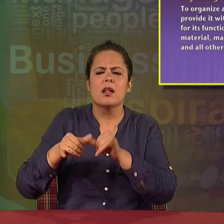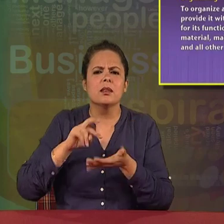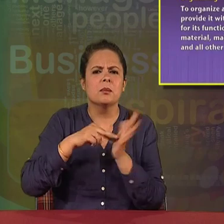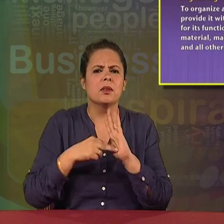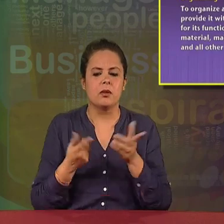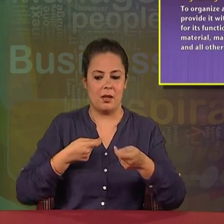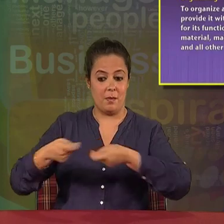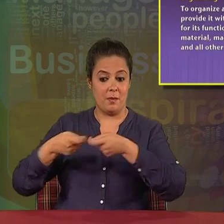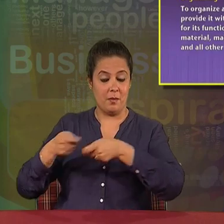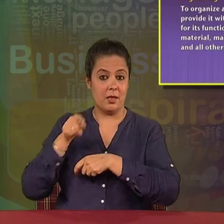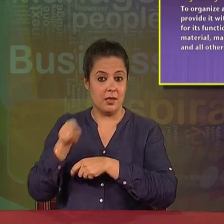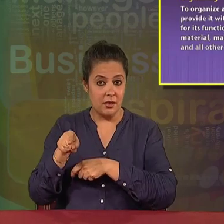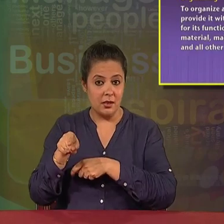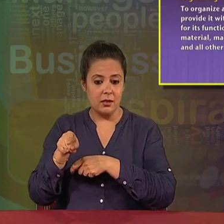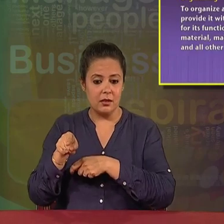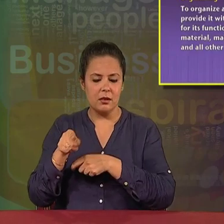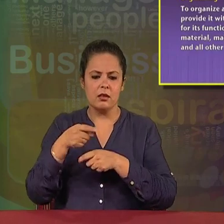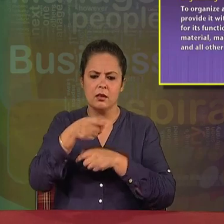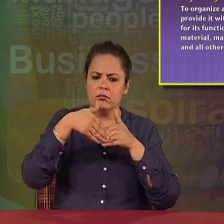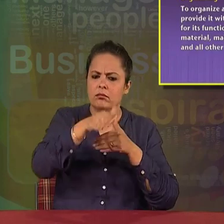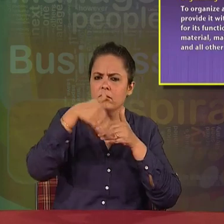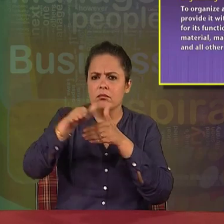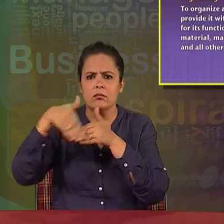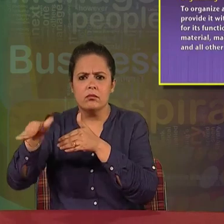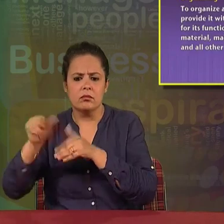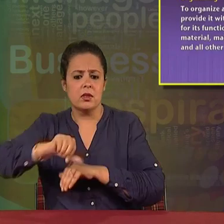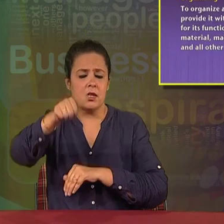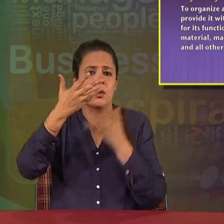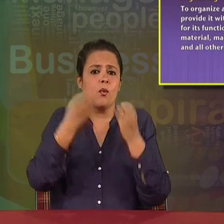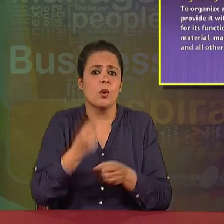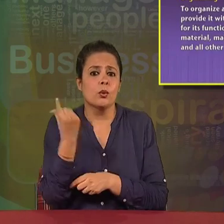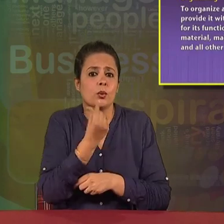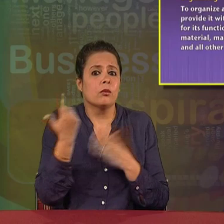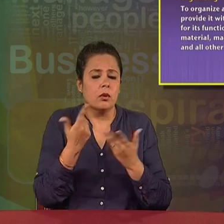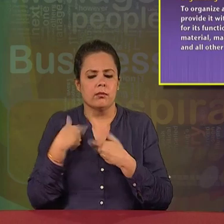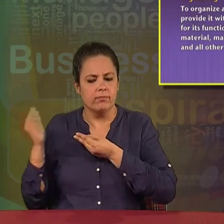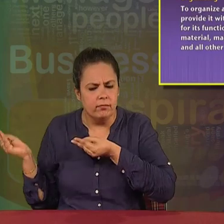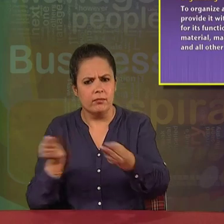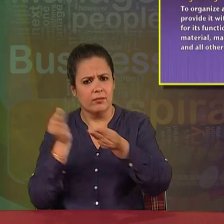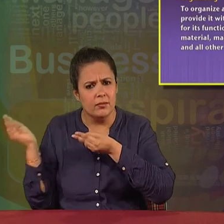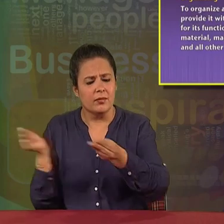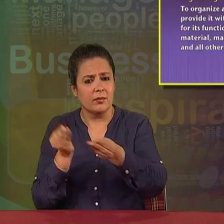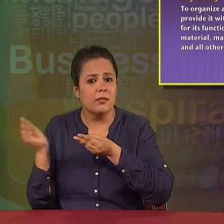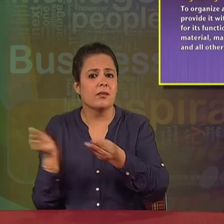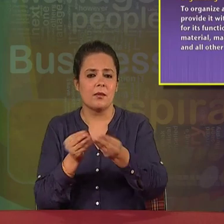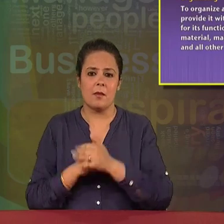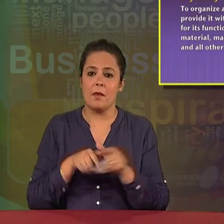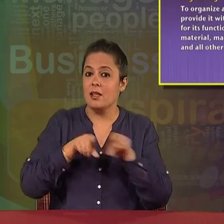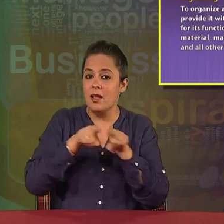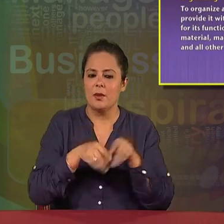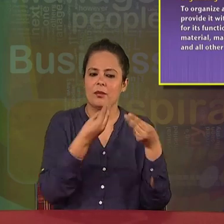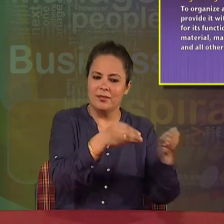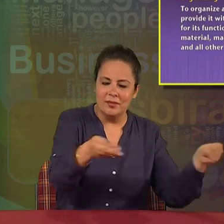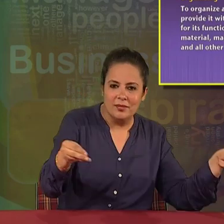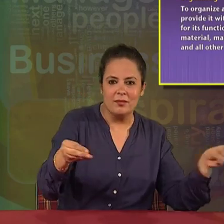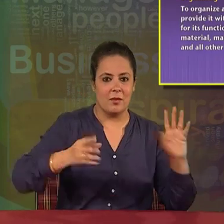business means to provide it with everything useful for the functioning, that is, raw material,